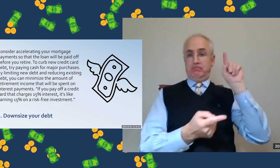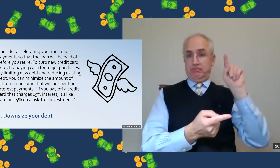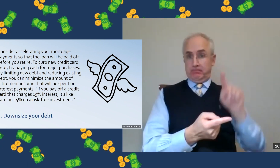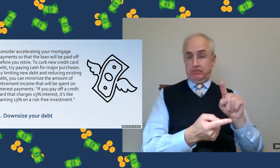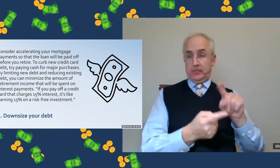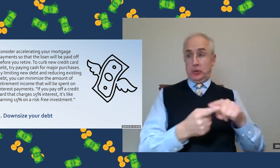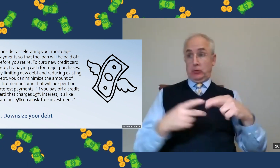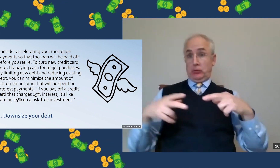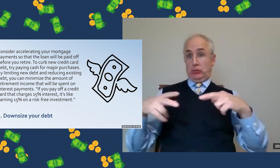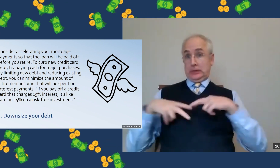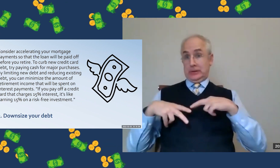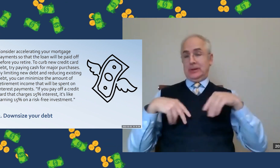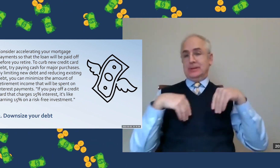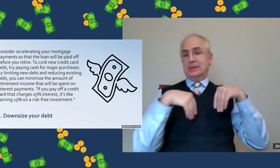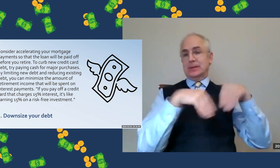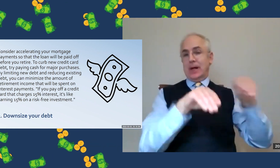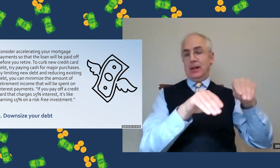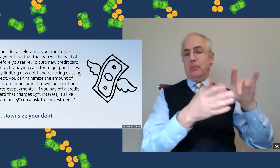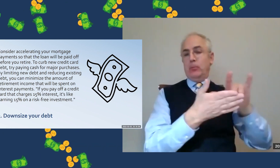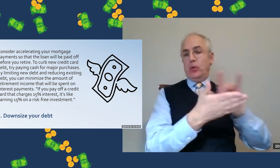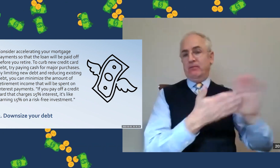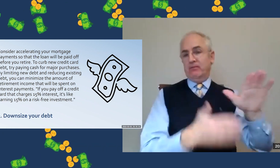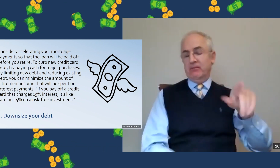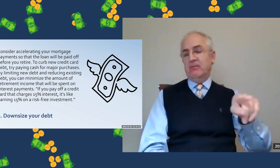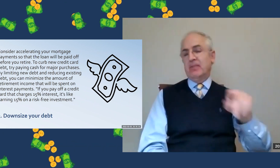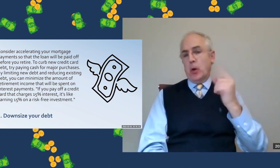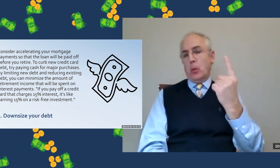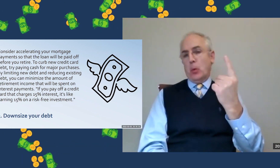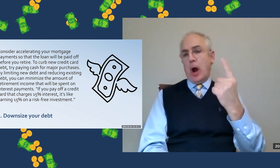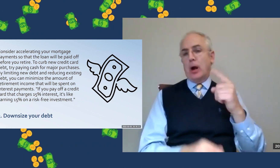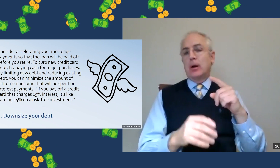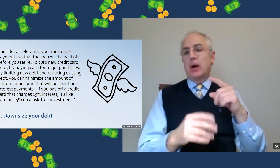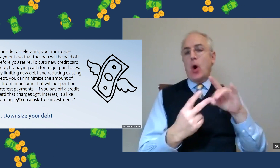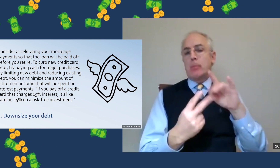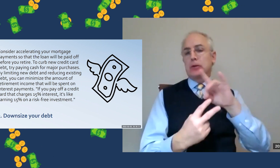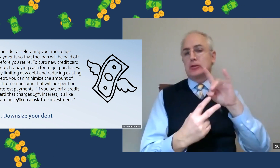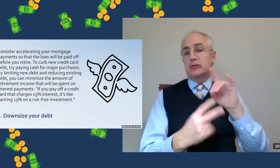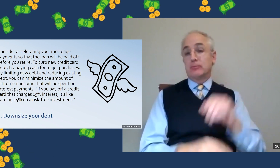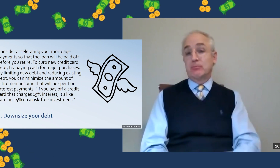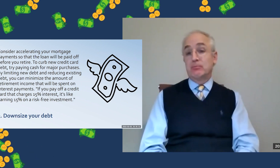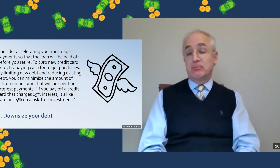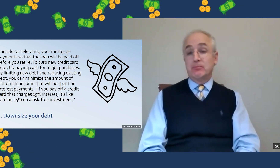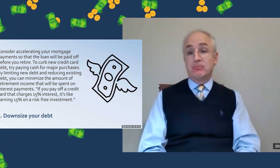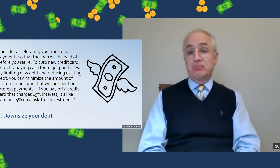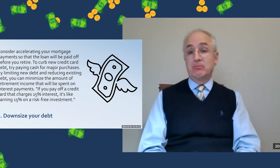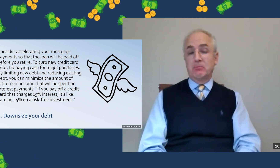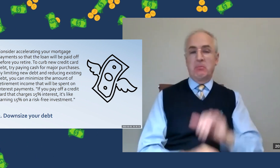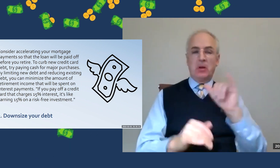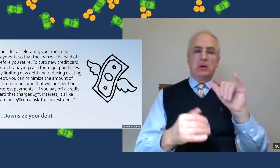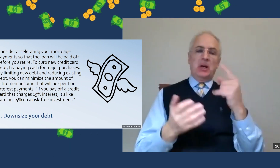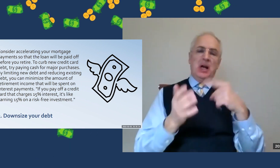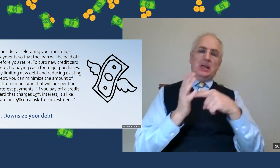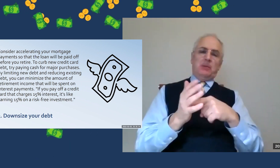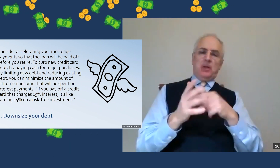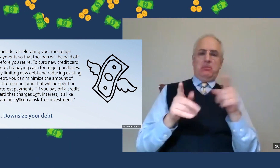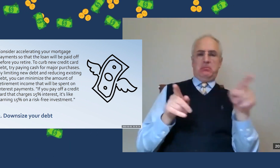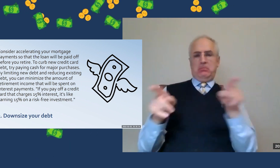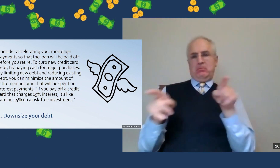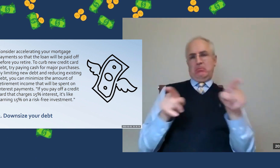as many people do, then they may decide to sell off their home that's already paid off. That's one option available to you. That is